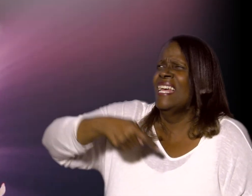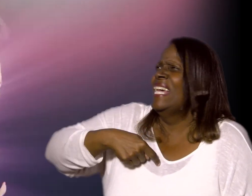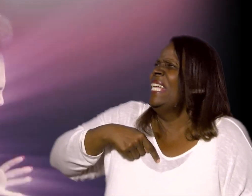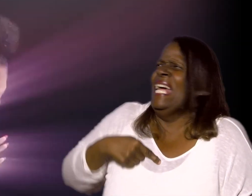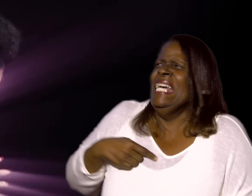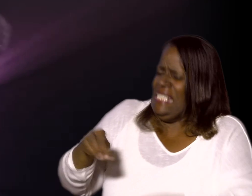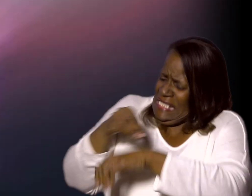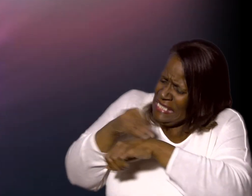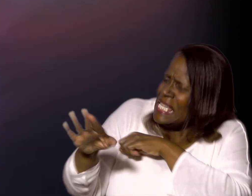me out, God